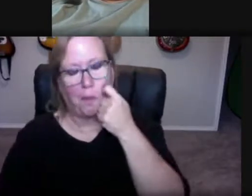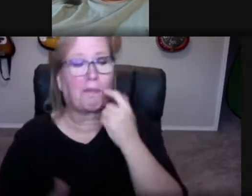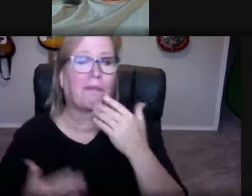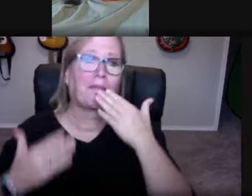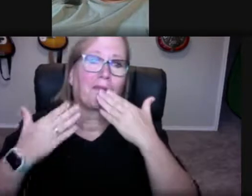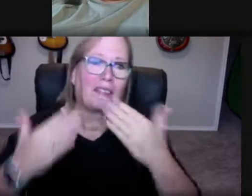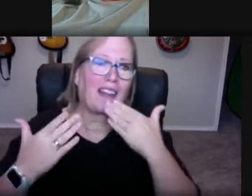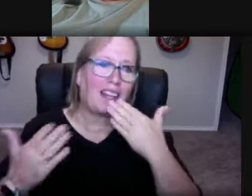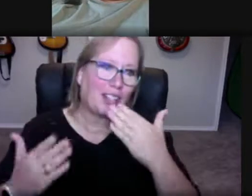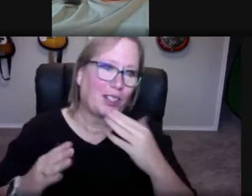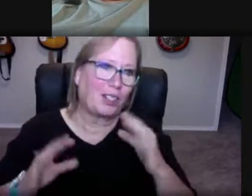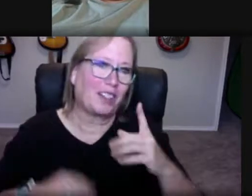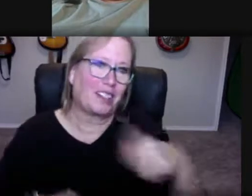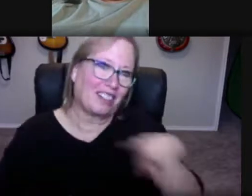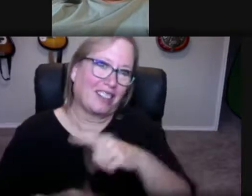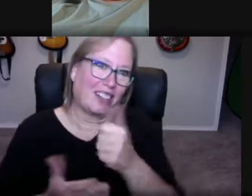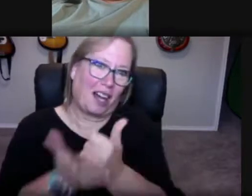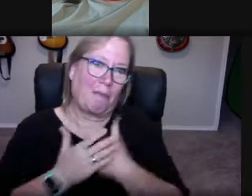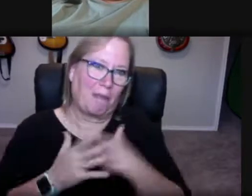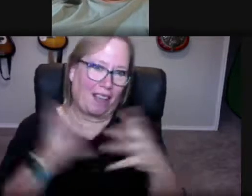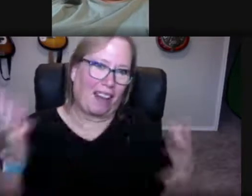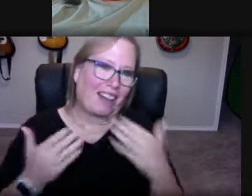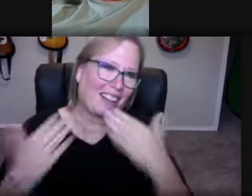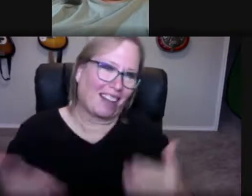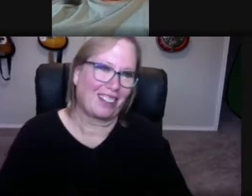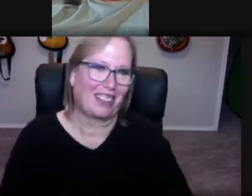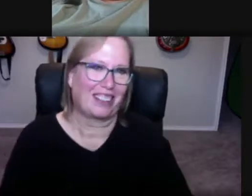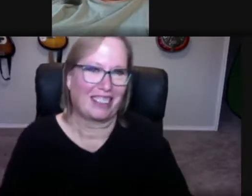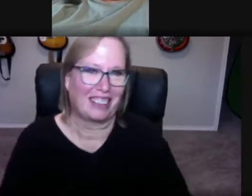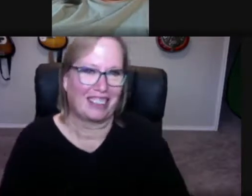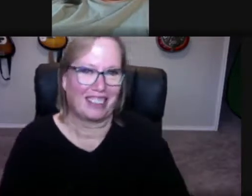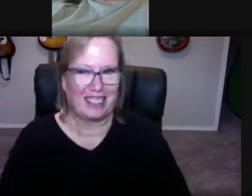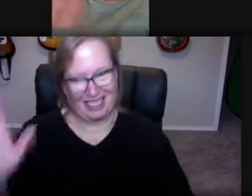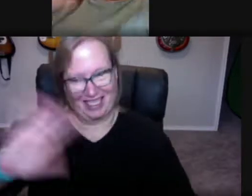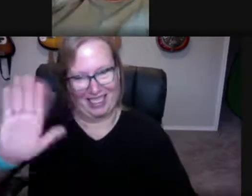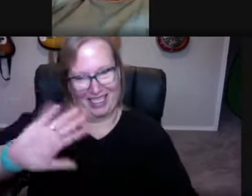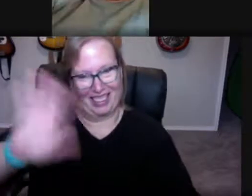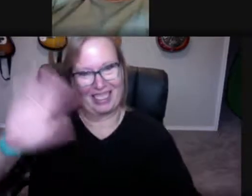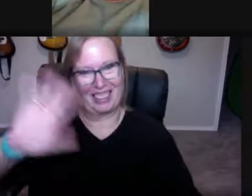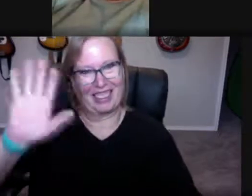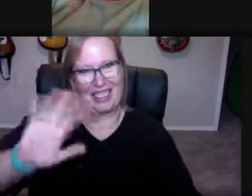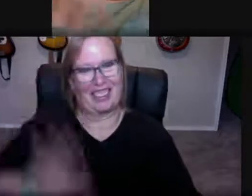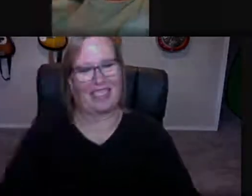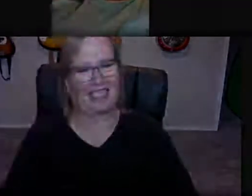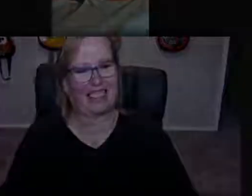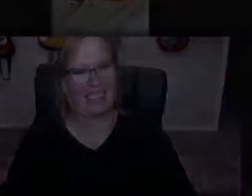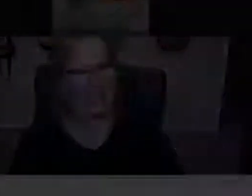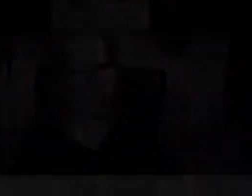add multiple windows. Thank you guys so much for helping me out. Thanks so much. Bye-bye.-bye.